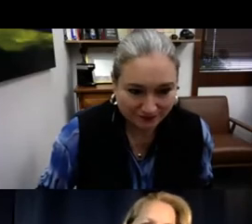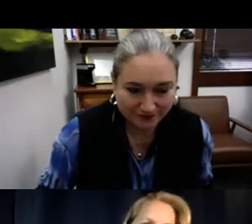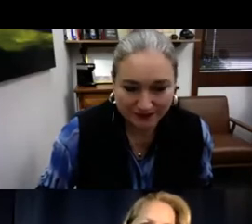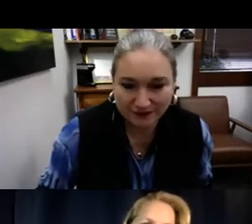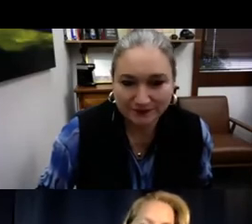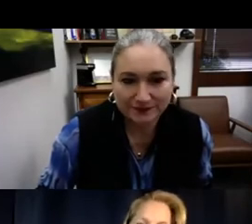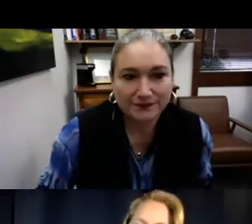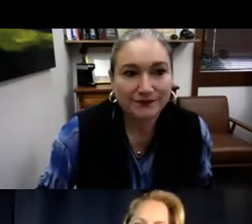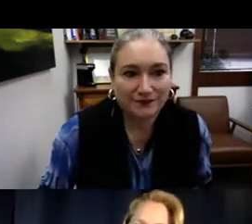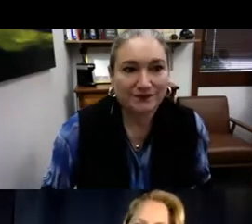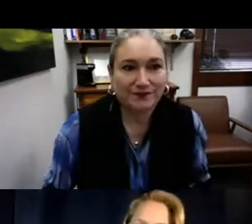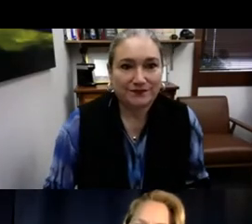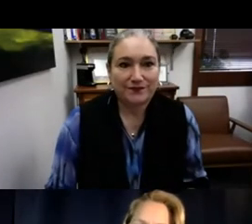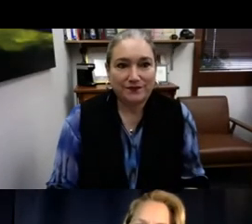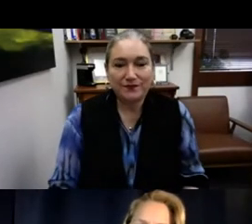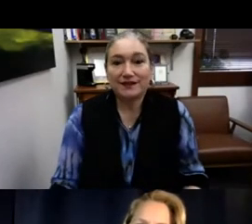definition.